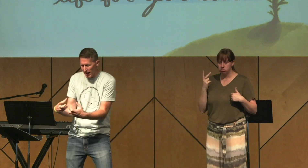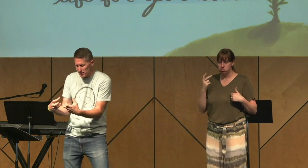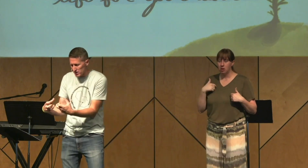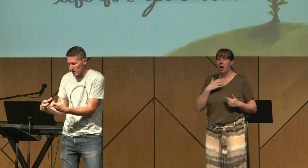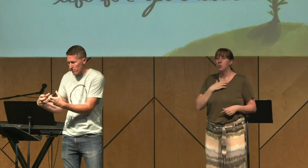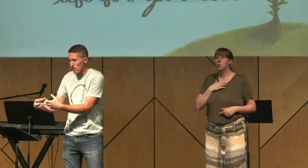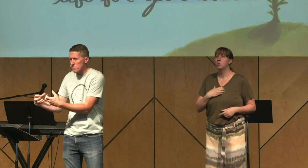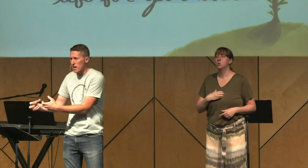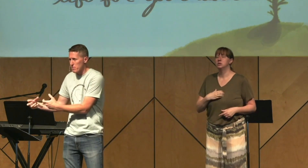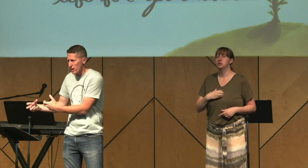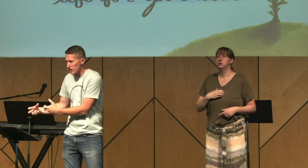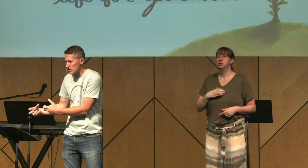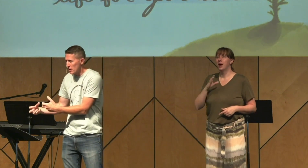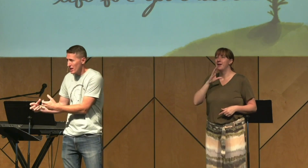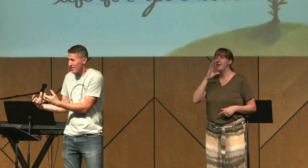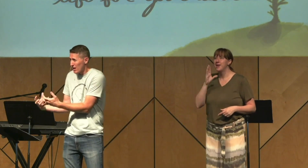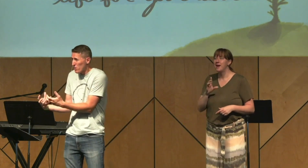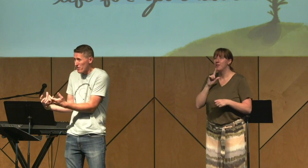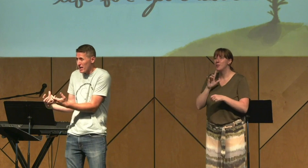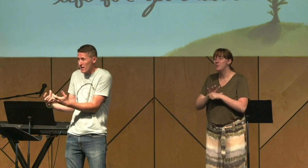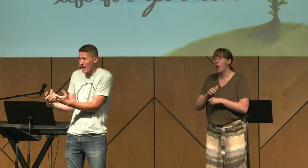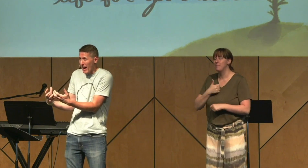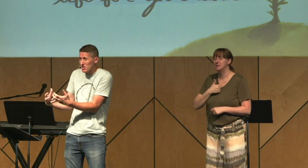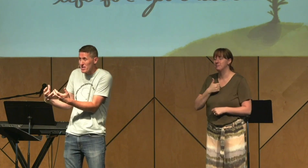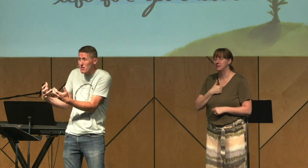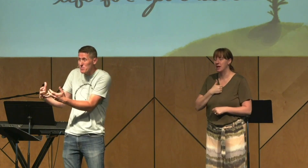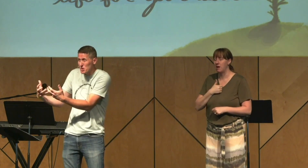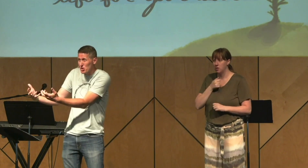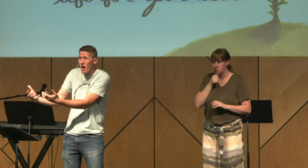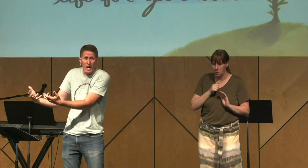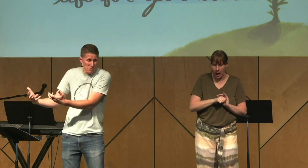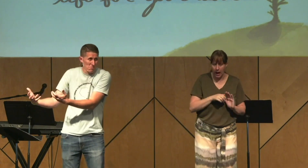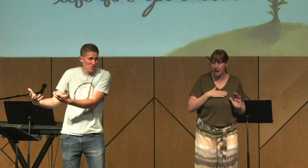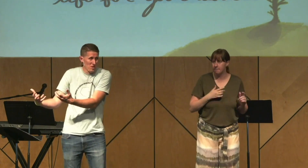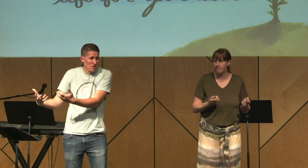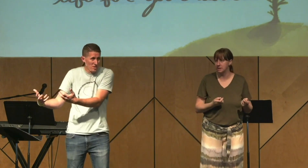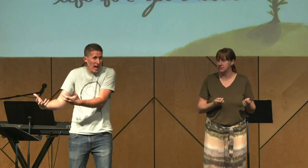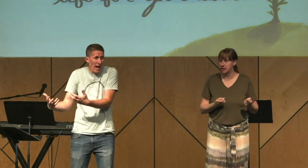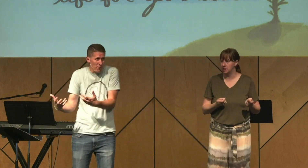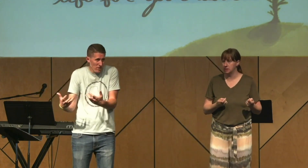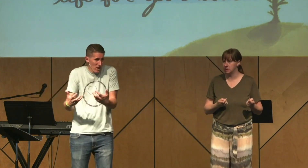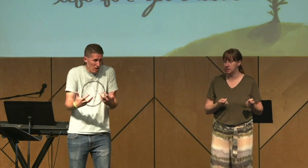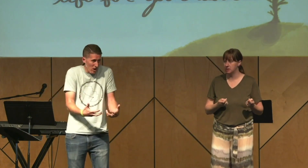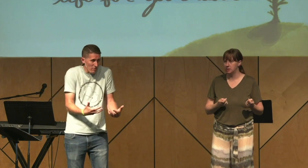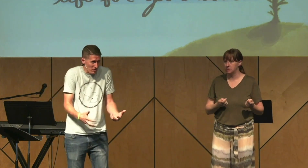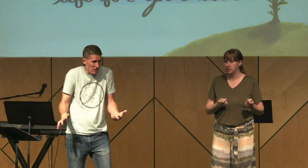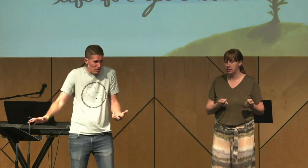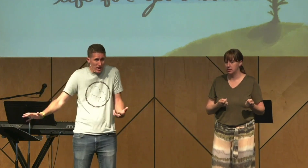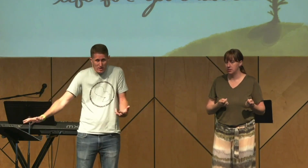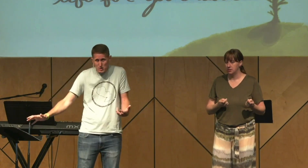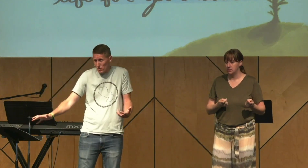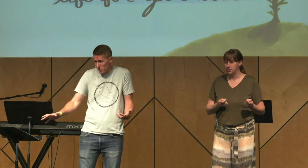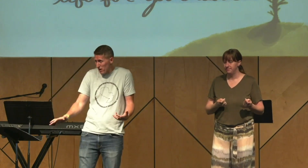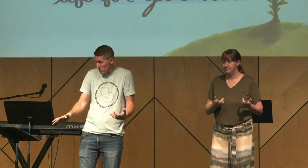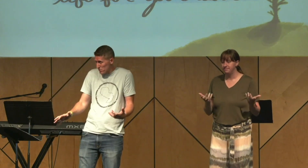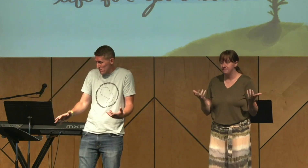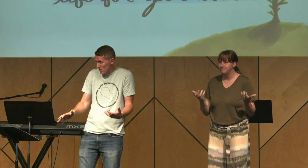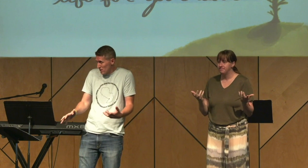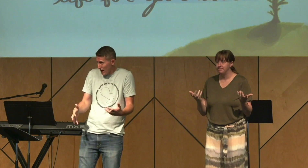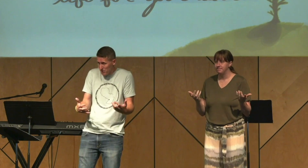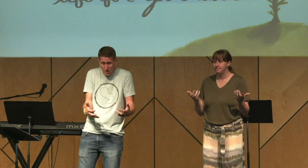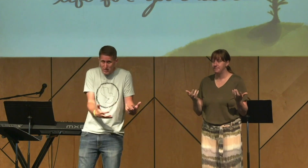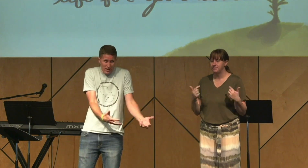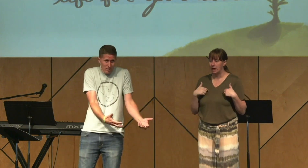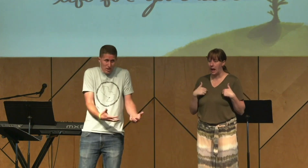hide that sin from my parents. That I would have like actually given them a shot to have a conversation like this one in